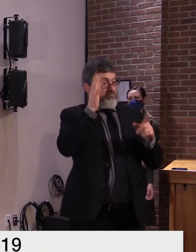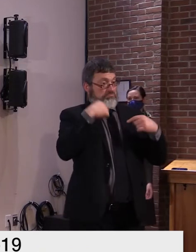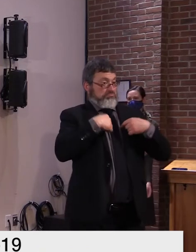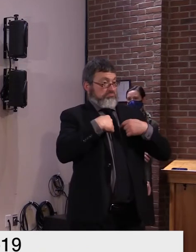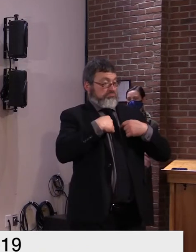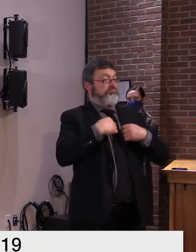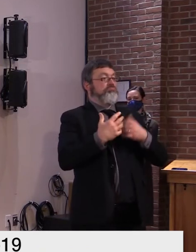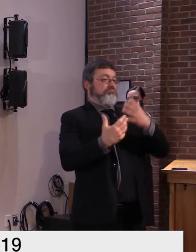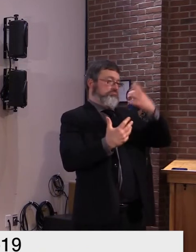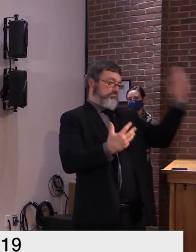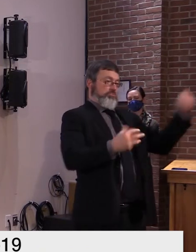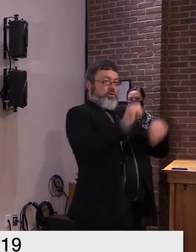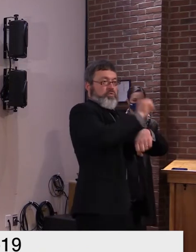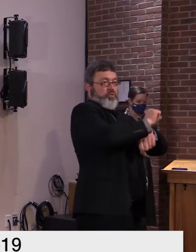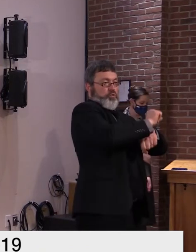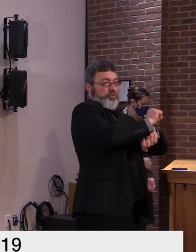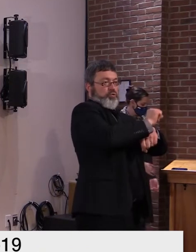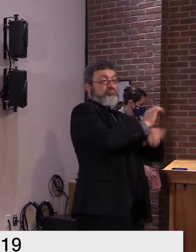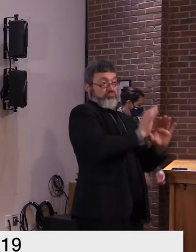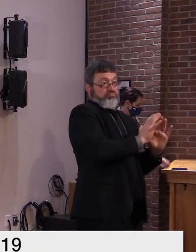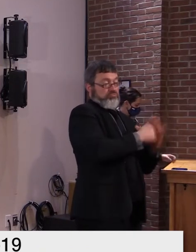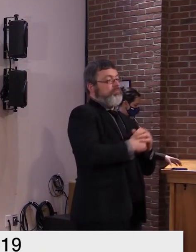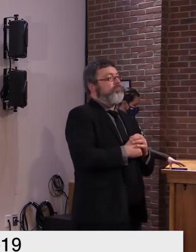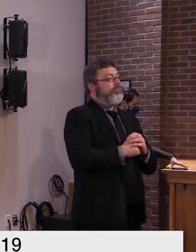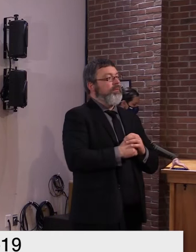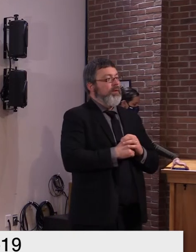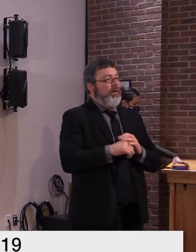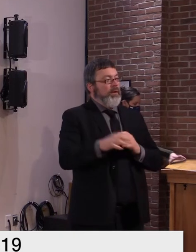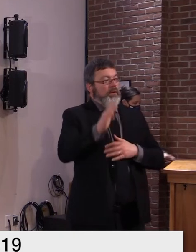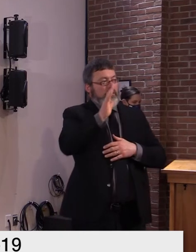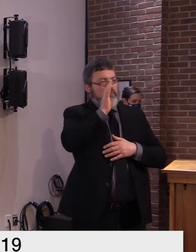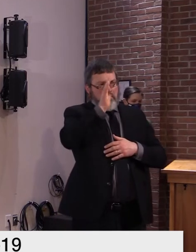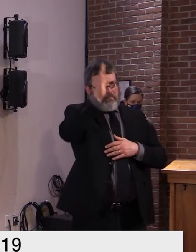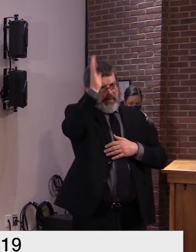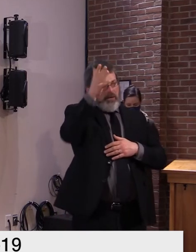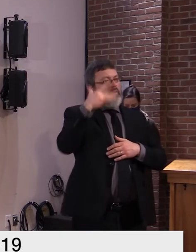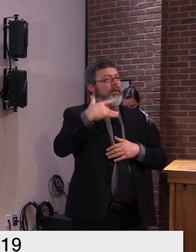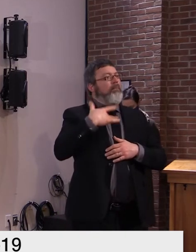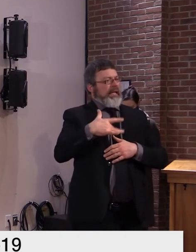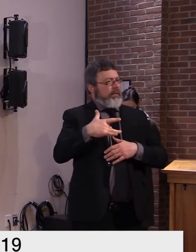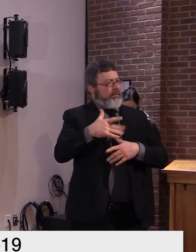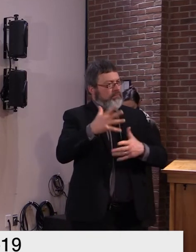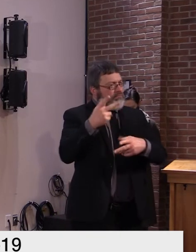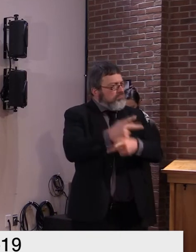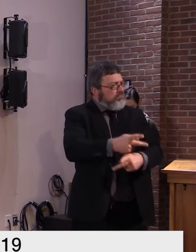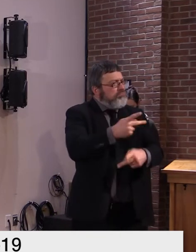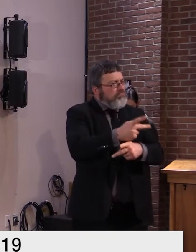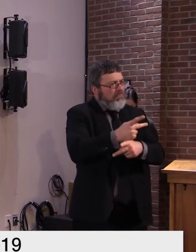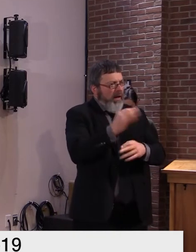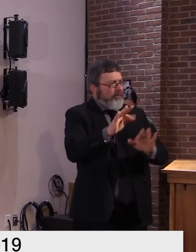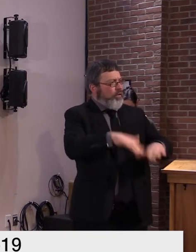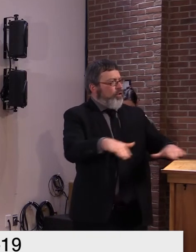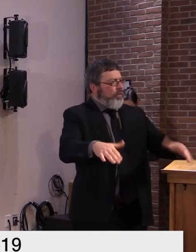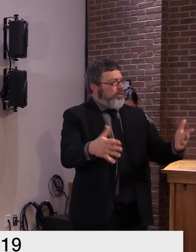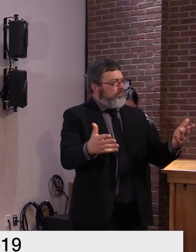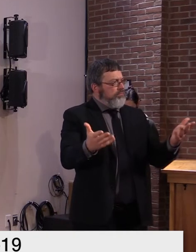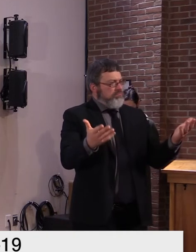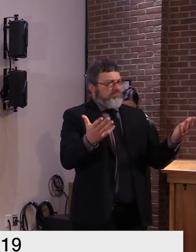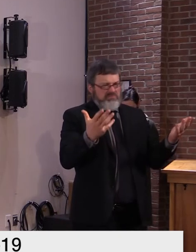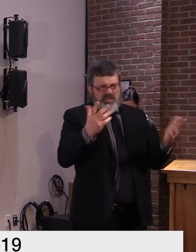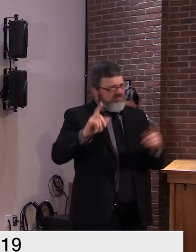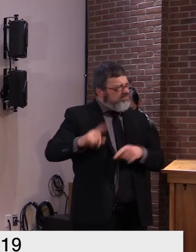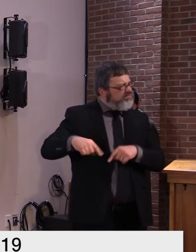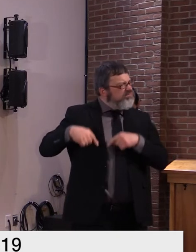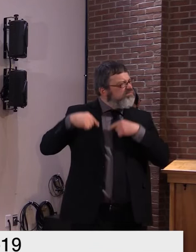but what they could be doing is making extra get-togethers happen for example in the evening or on a weekend